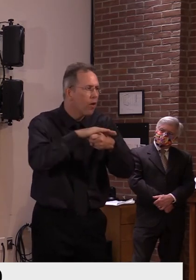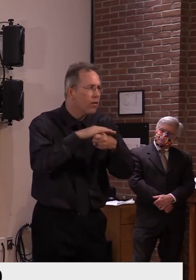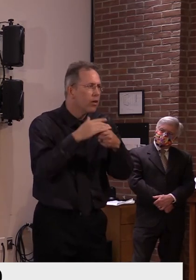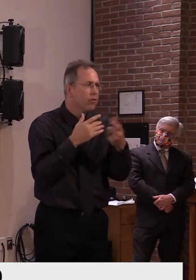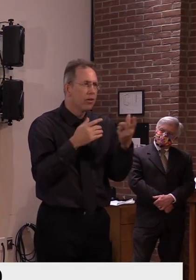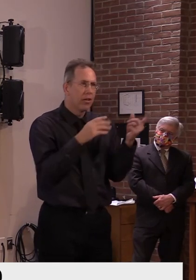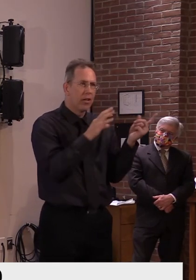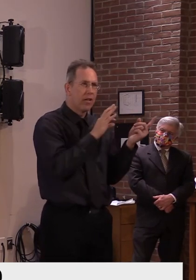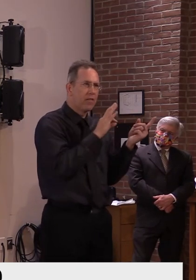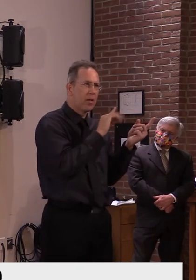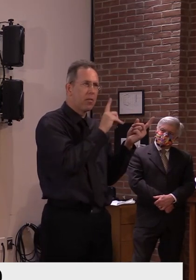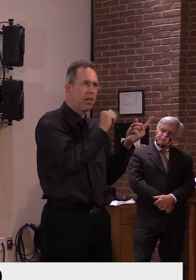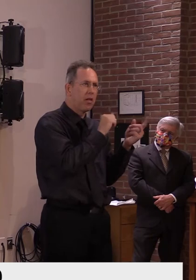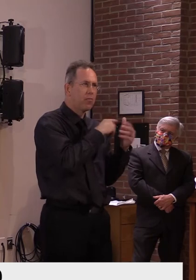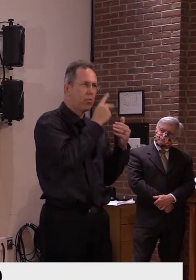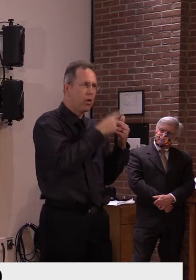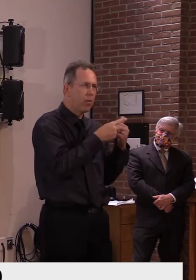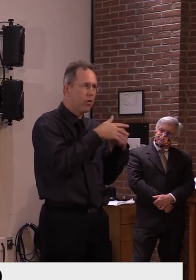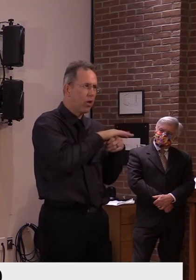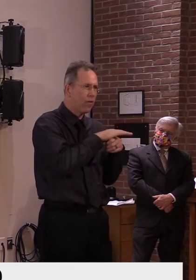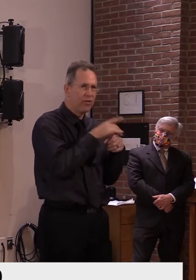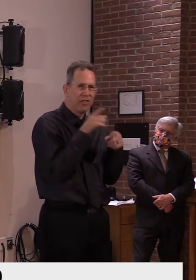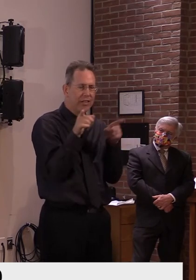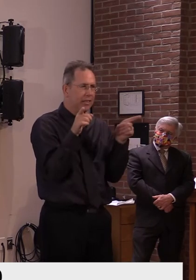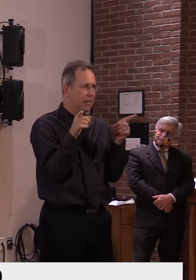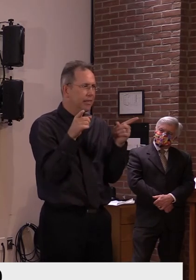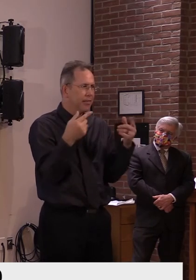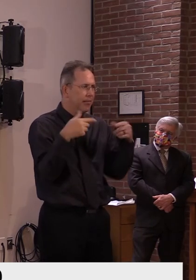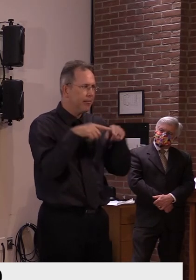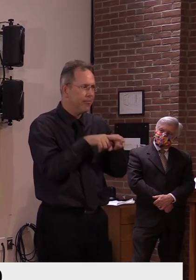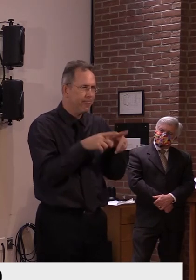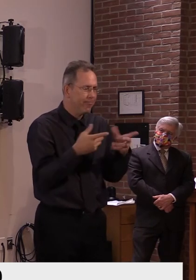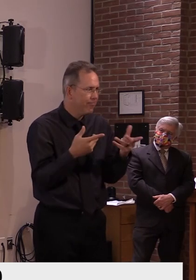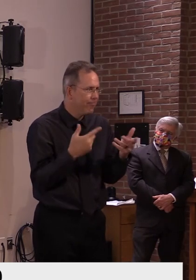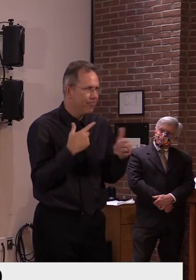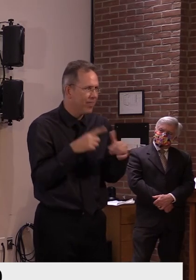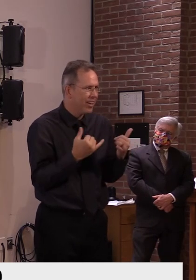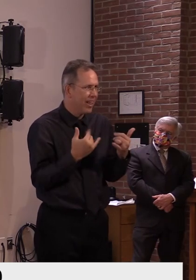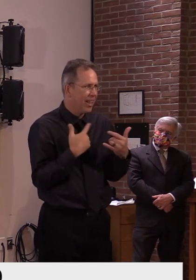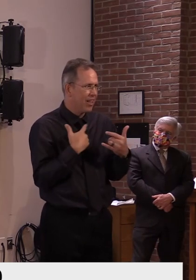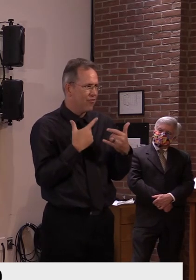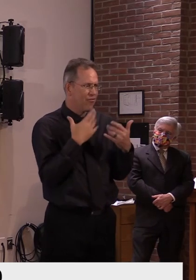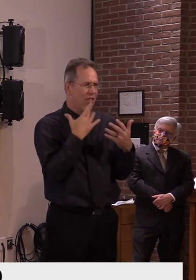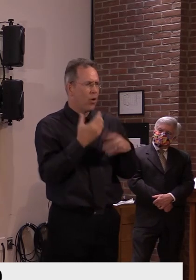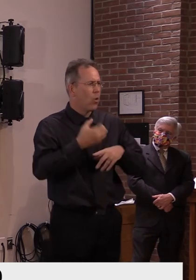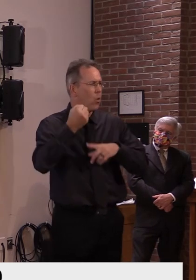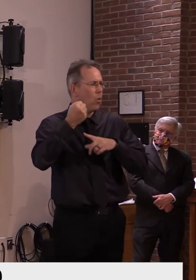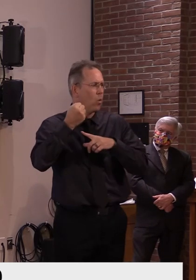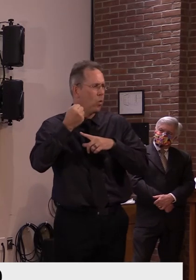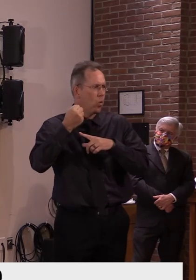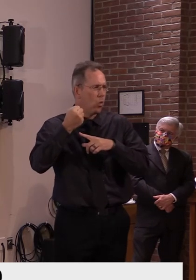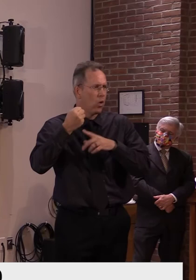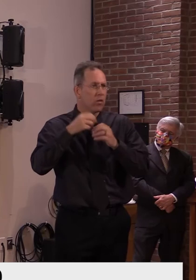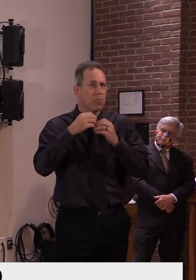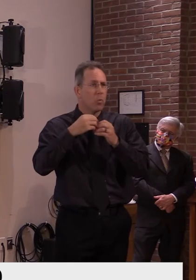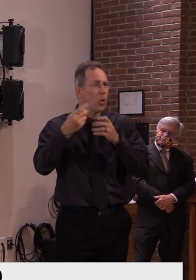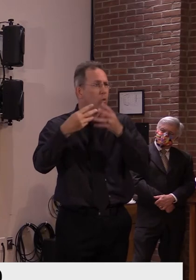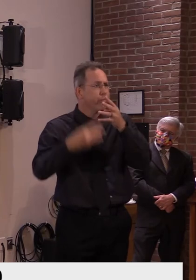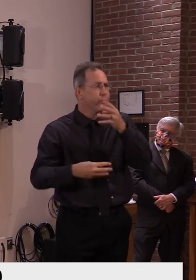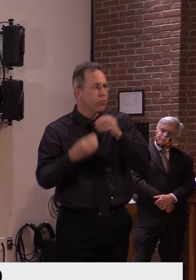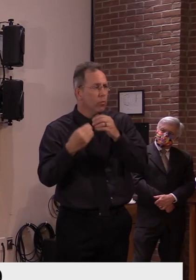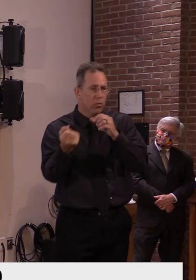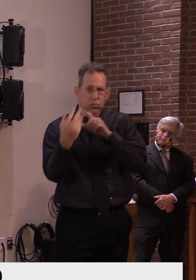you know, we want to make sure that we're in a market that gives us the, the best price and, and everything that we asked for. So,